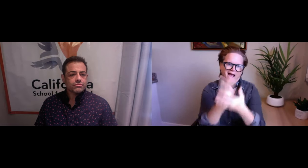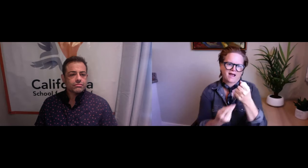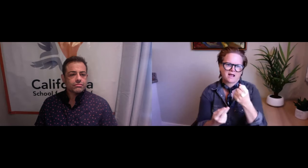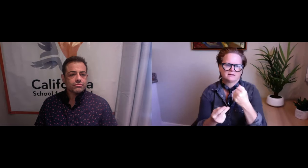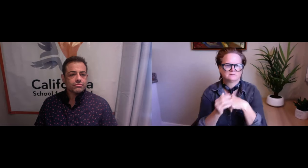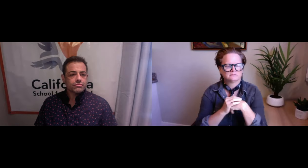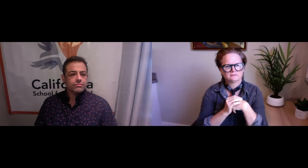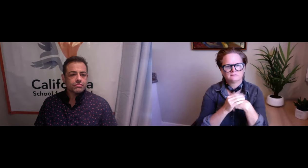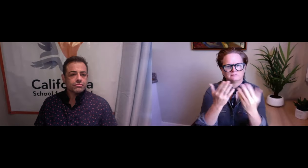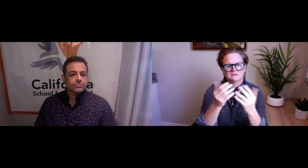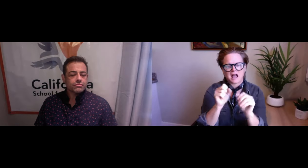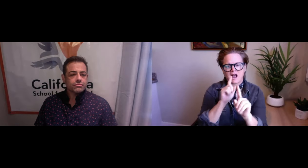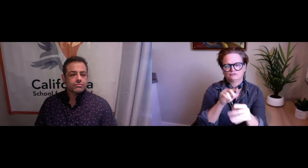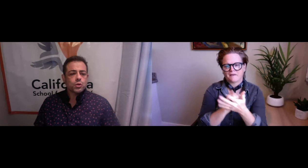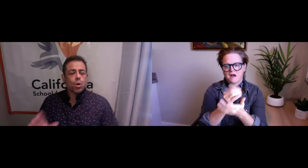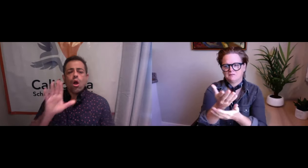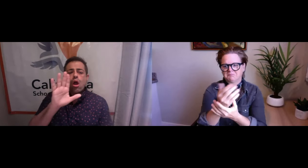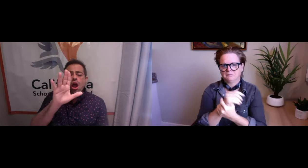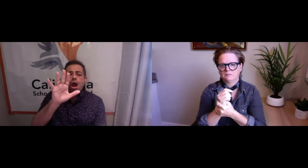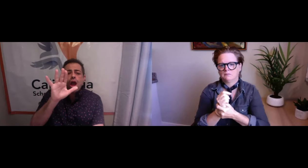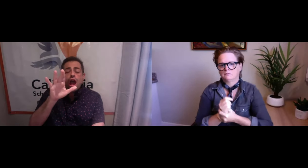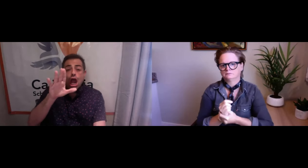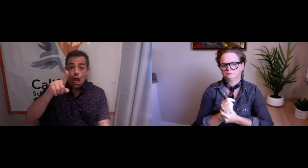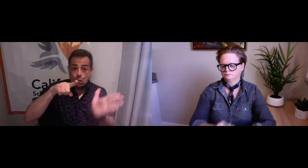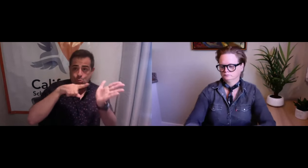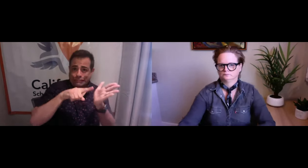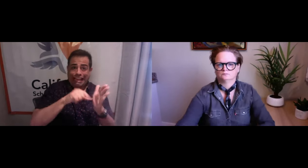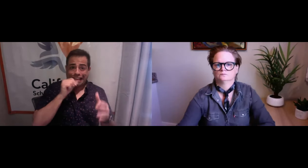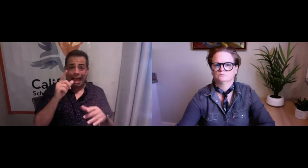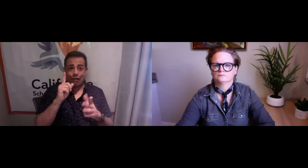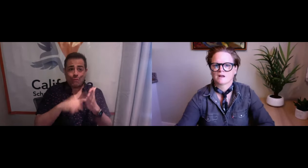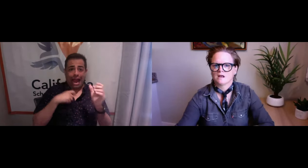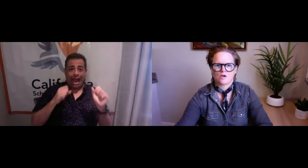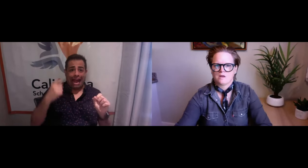or both. Do you have an answer for that, Dave?